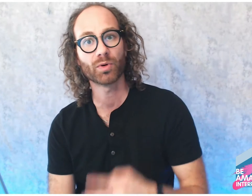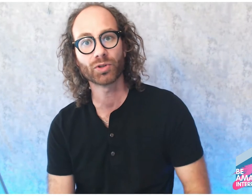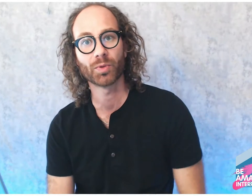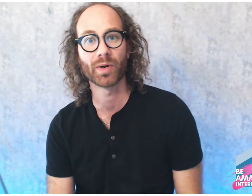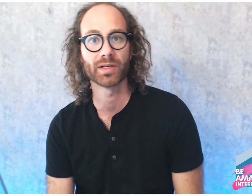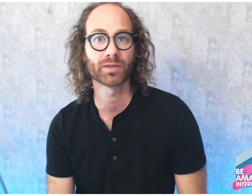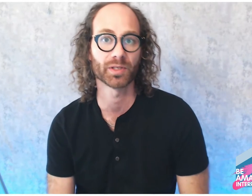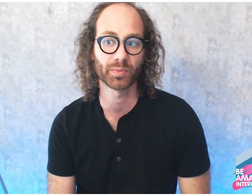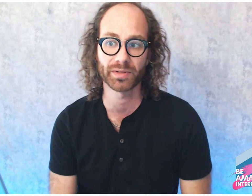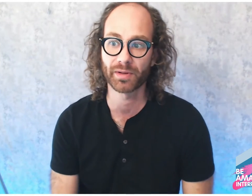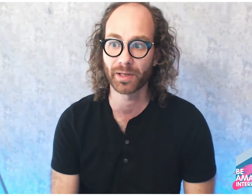ways to express a thing.